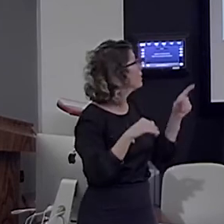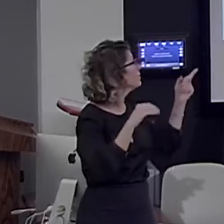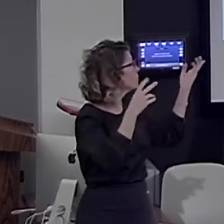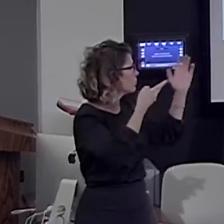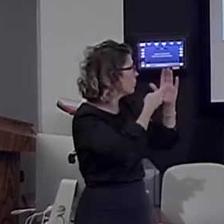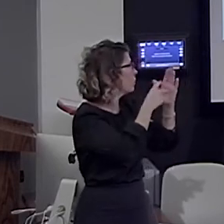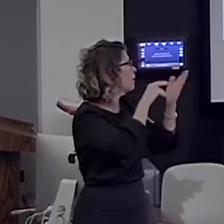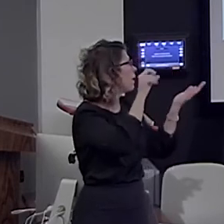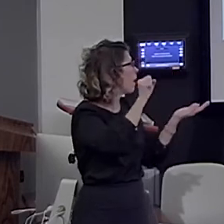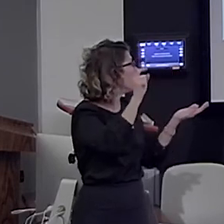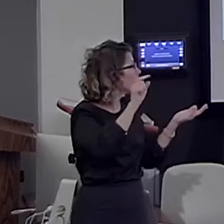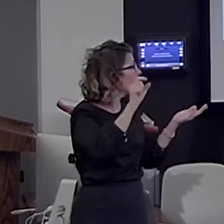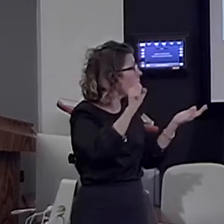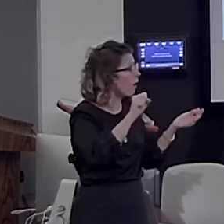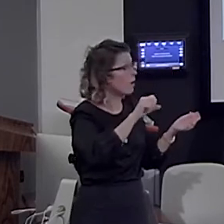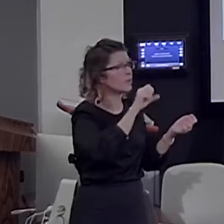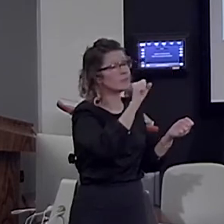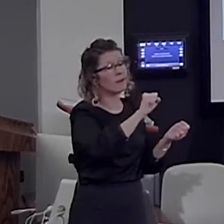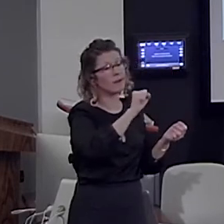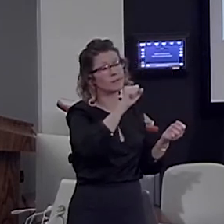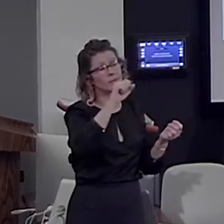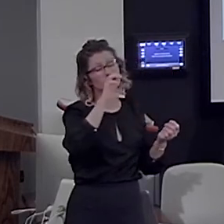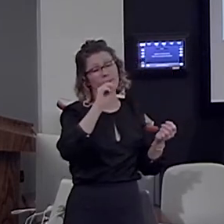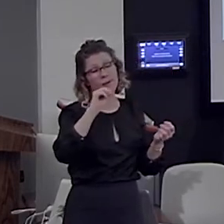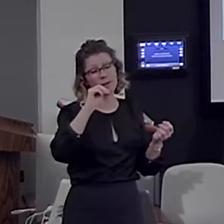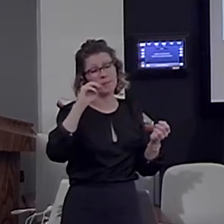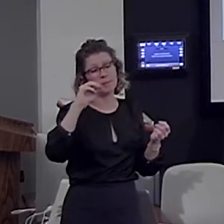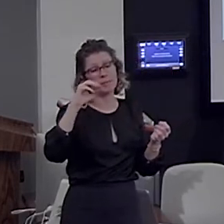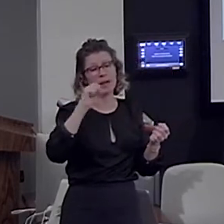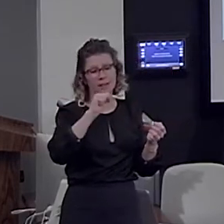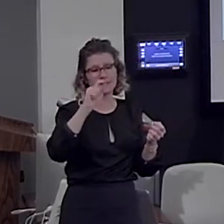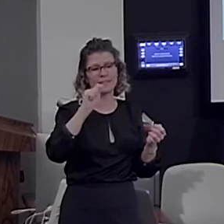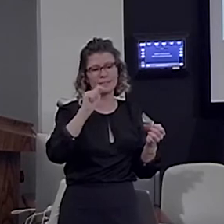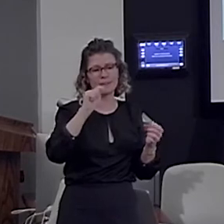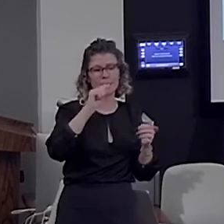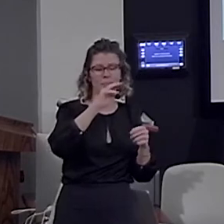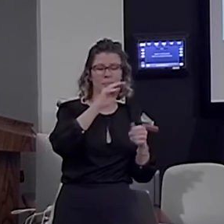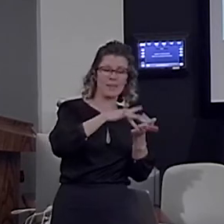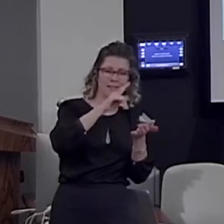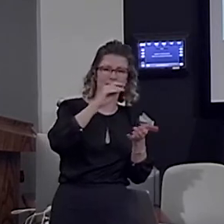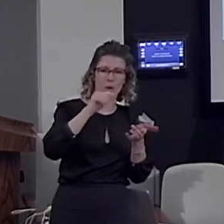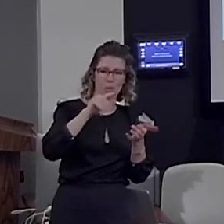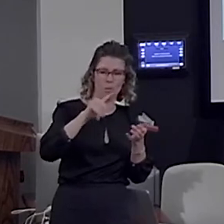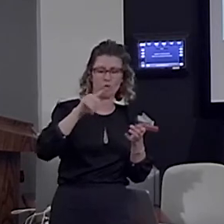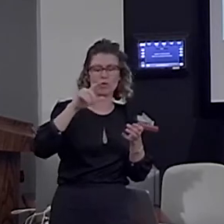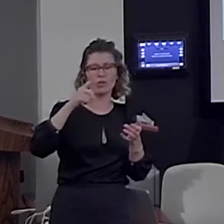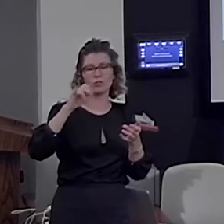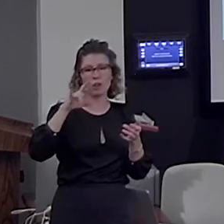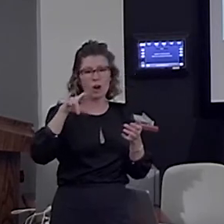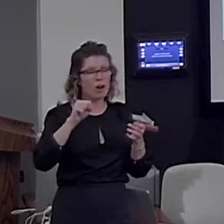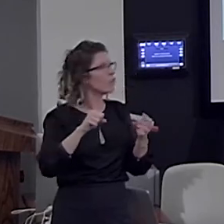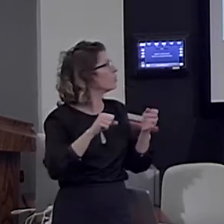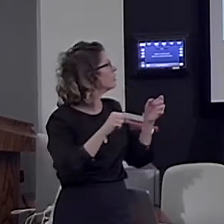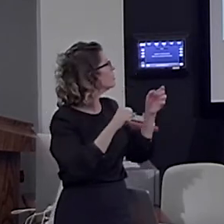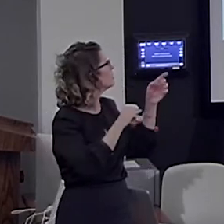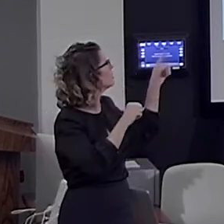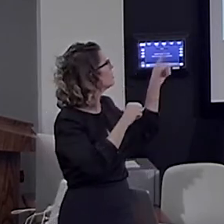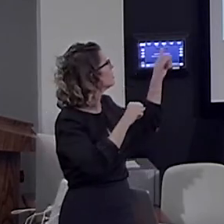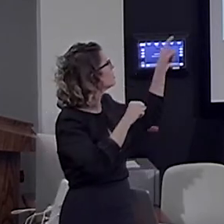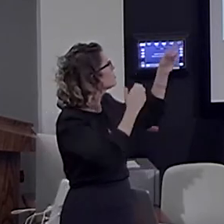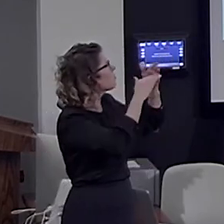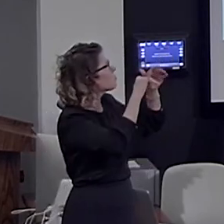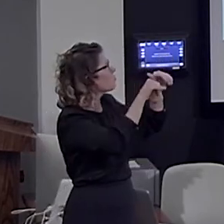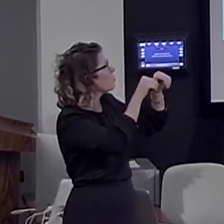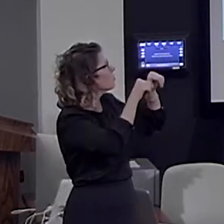middle temporal gyrus, inferior frontal region, pars triangularis here, and some more dorsal regions, precentral